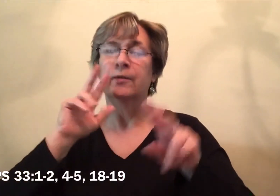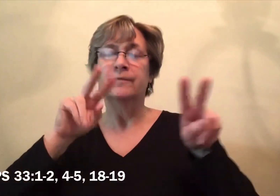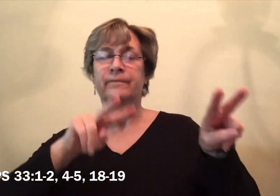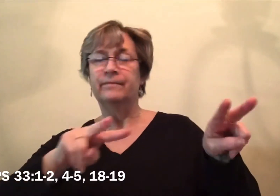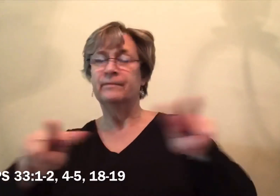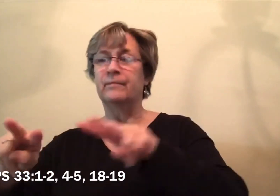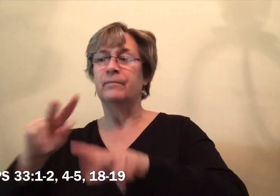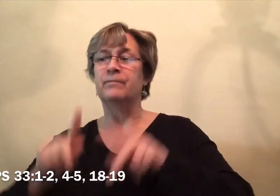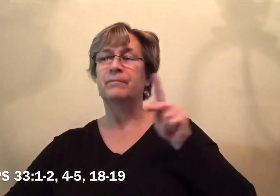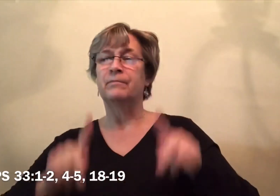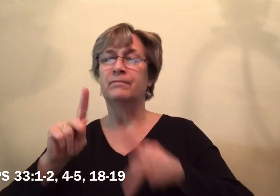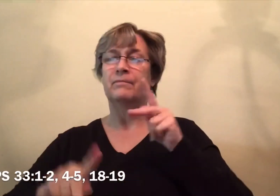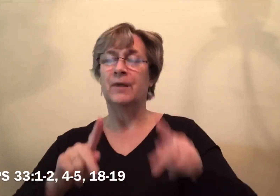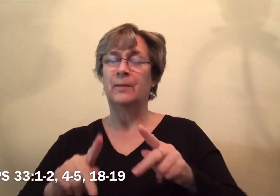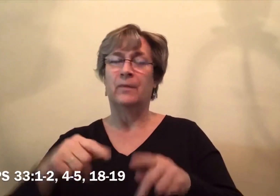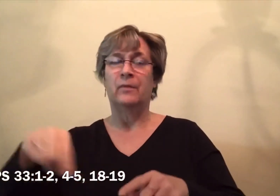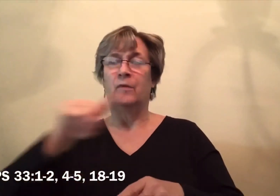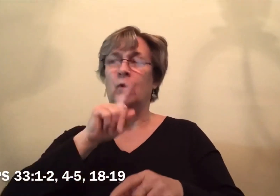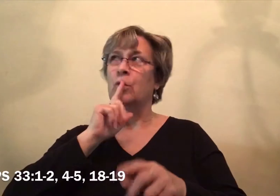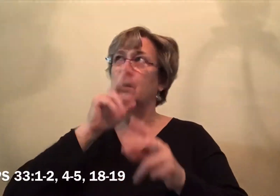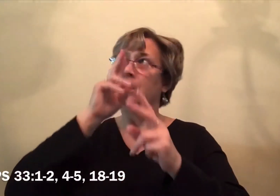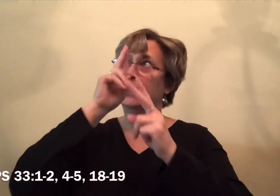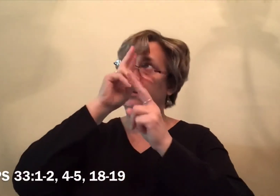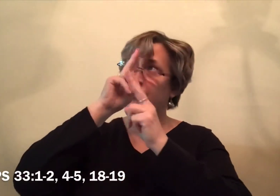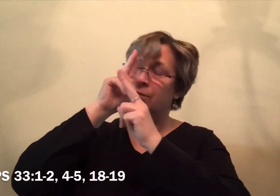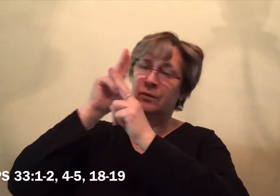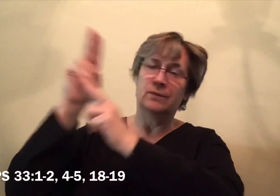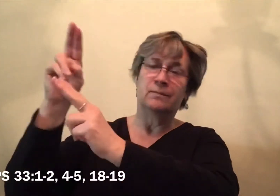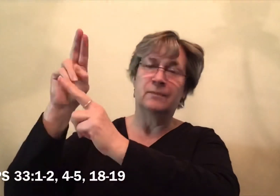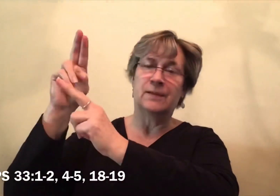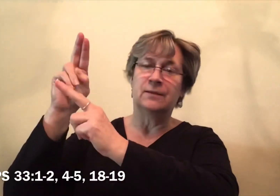See the eyes of the Lord are upon those who fear him,